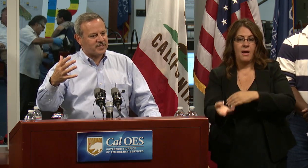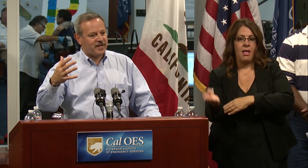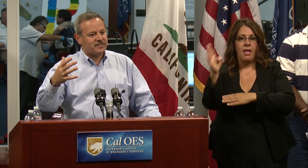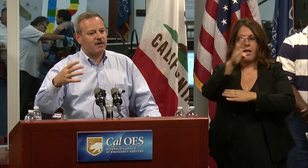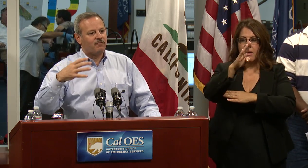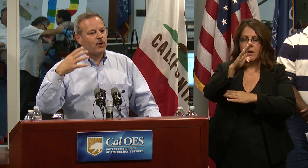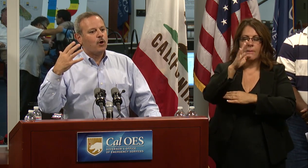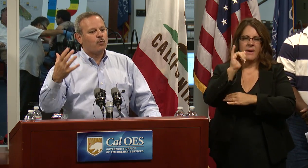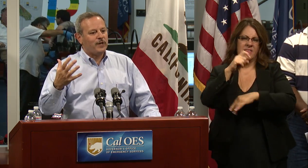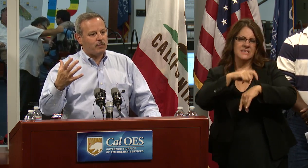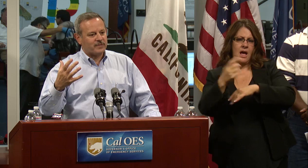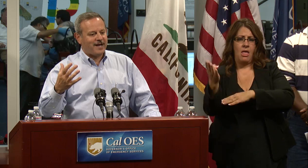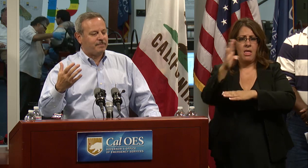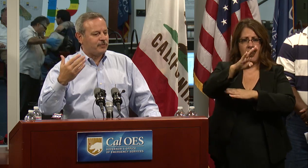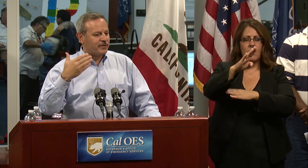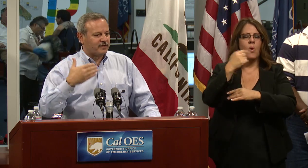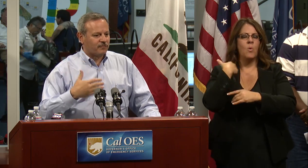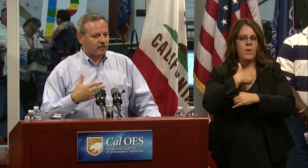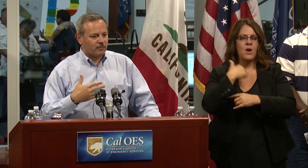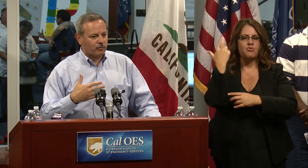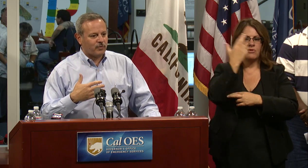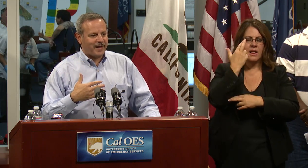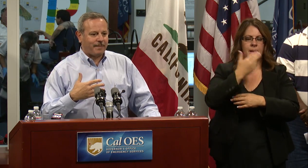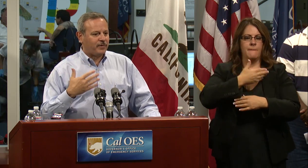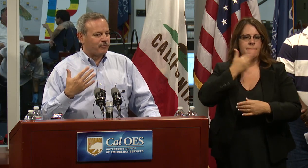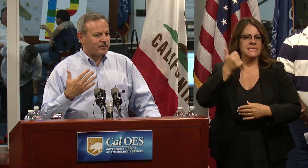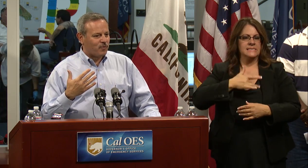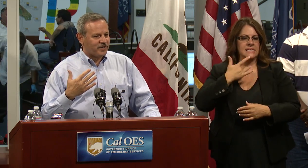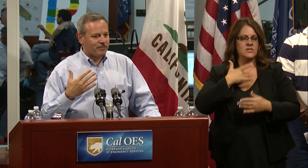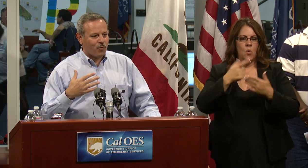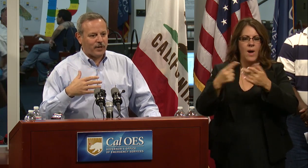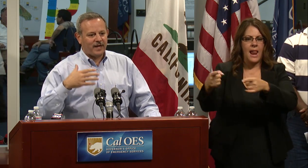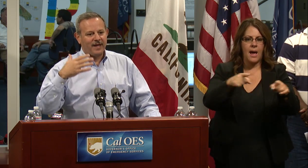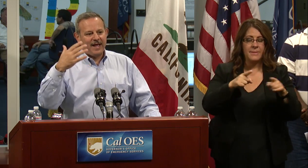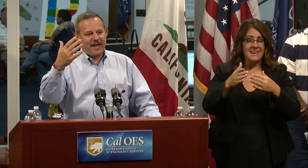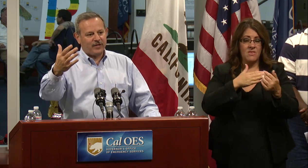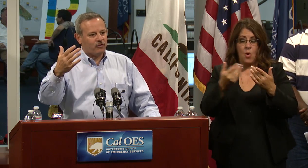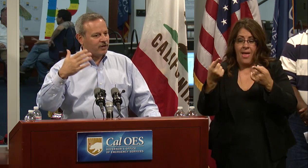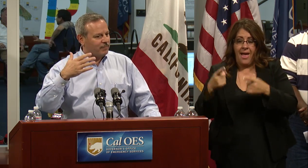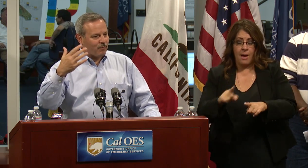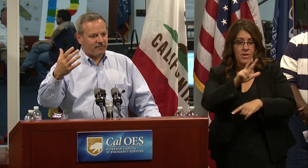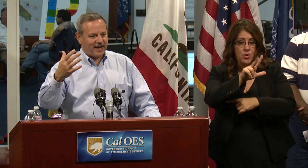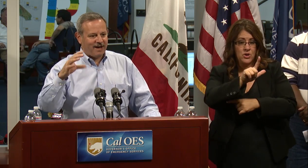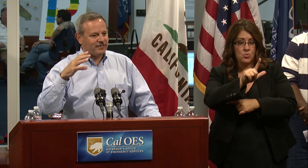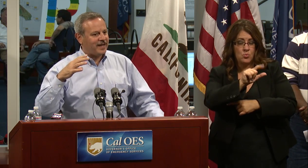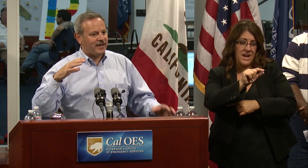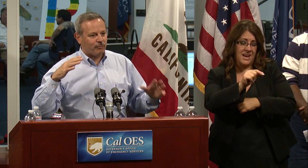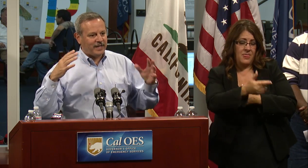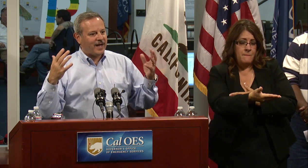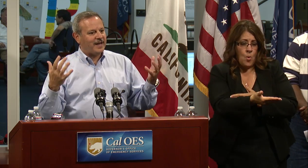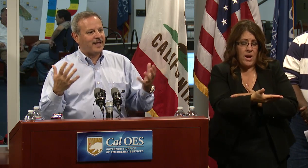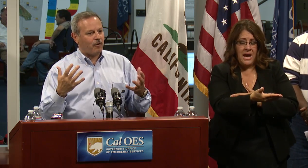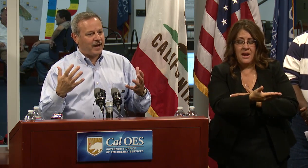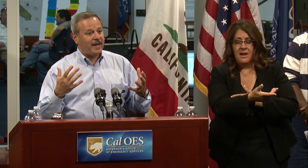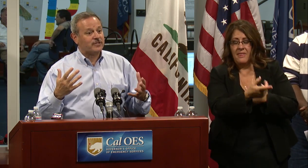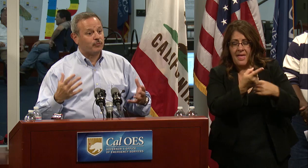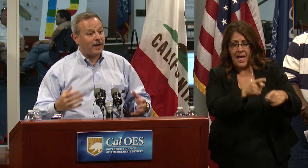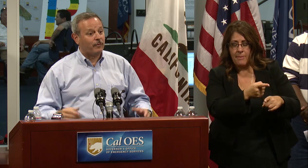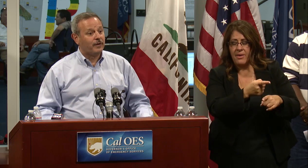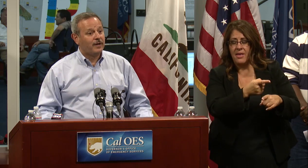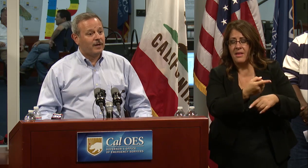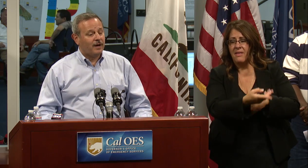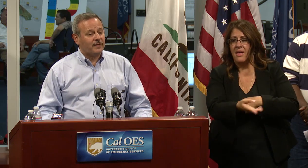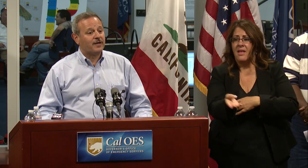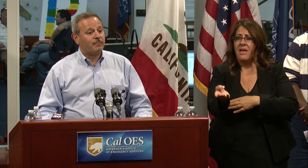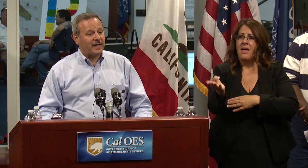got a better sense of really what was happening. You think the earthquake happened at three 20 in the morning and it took roughly a half a day to really kind of get our hands